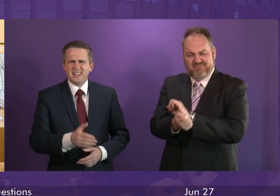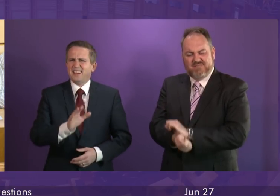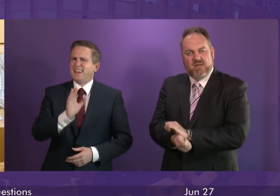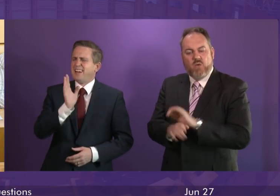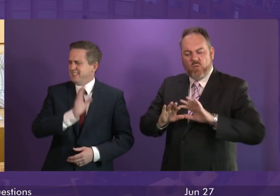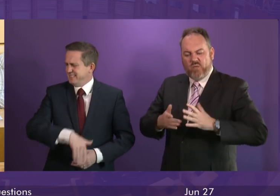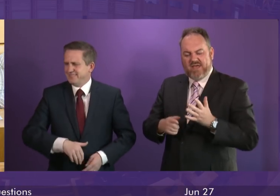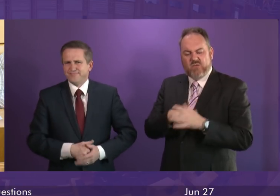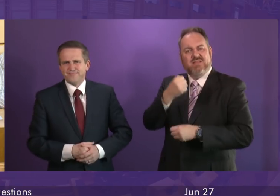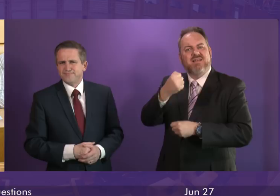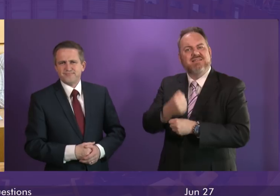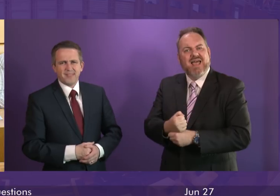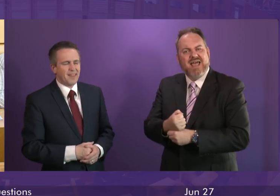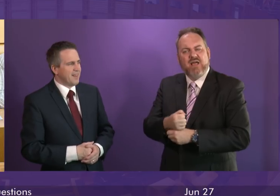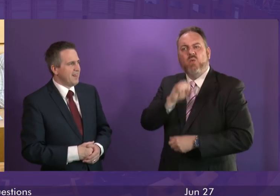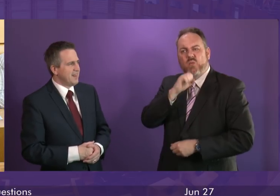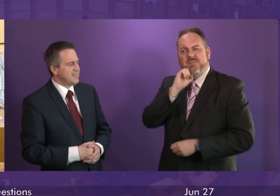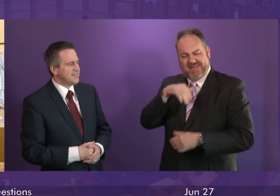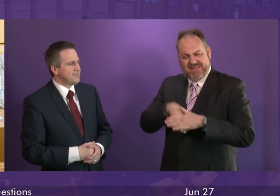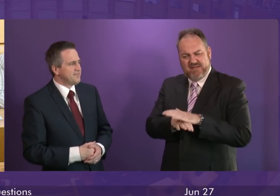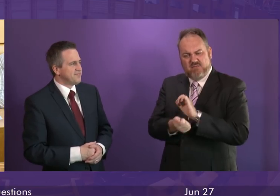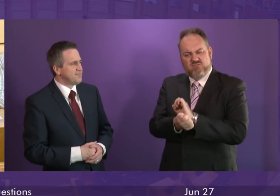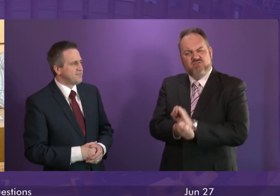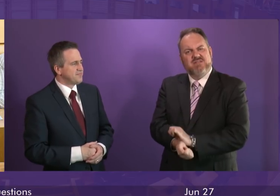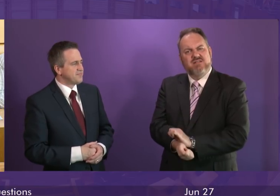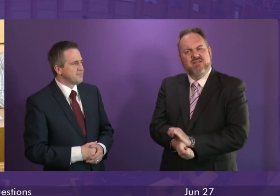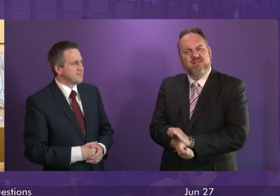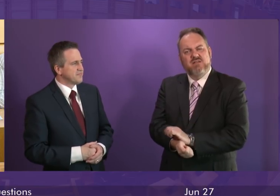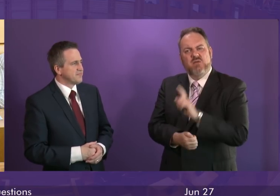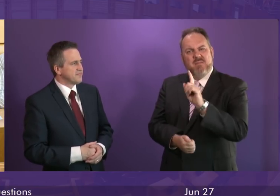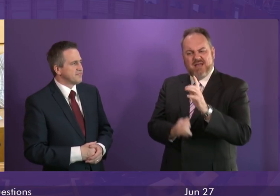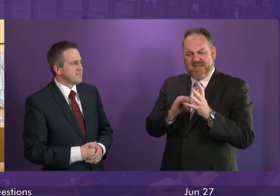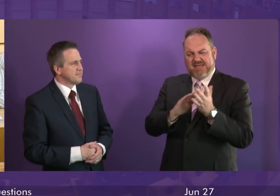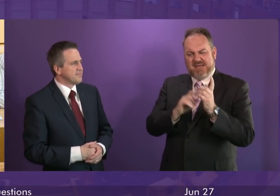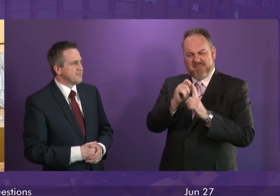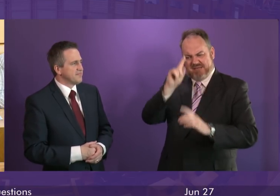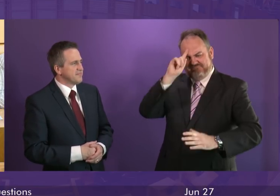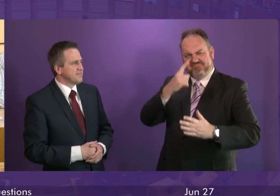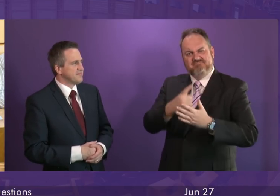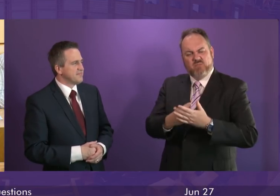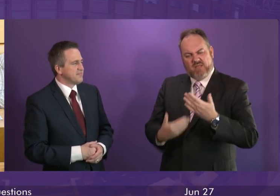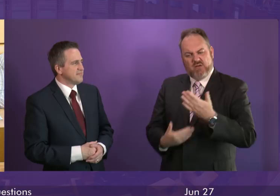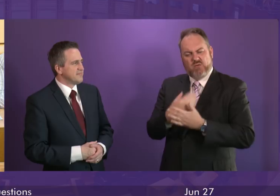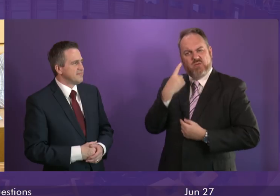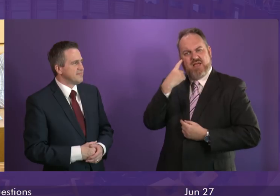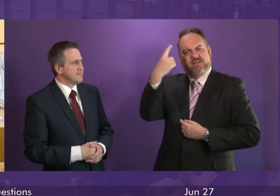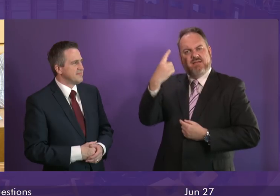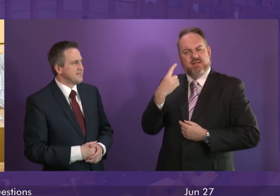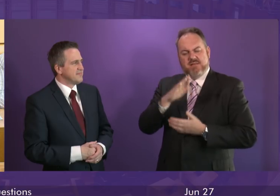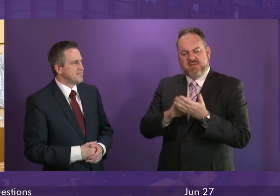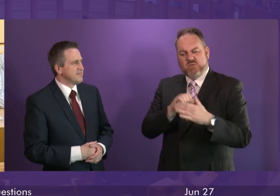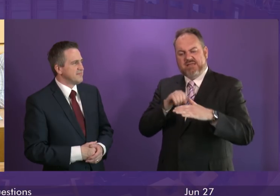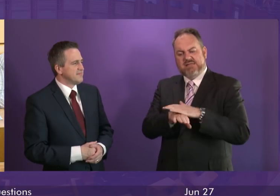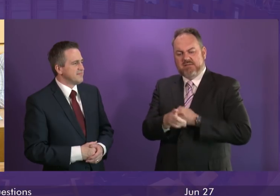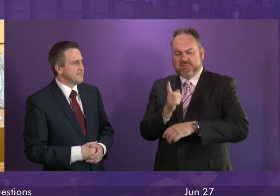you would be in a cell. And yet under the SNP, all that will happen under this new system, is you get sent a